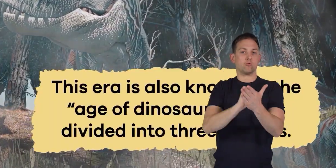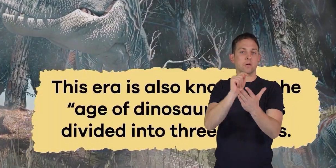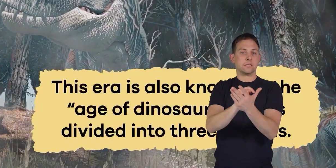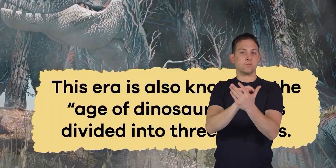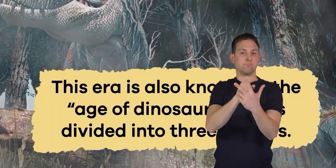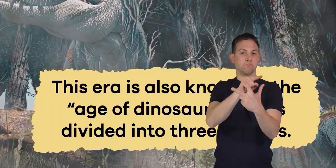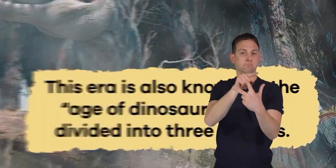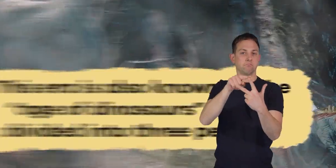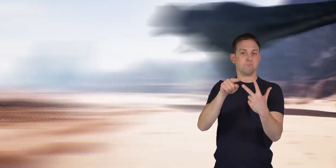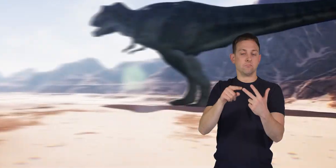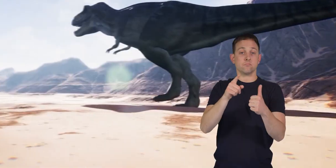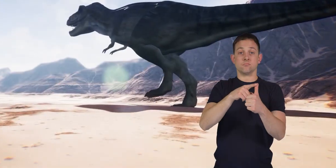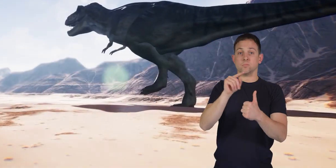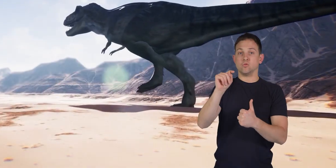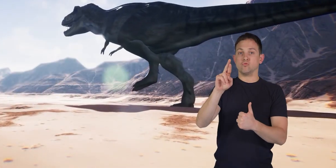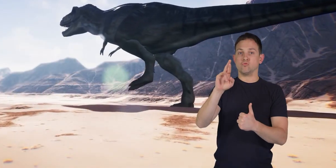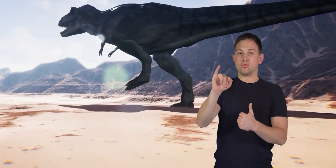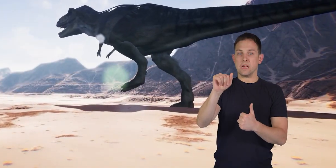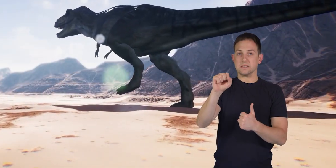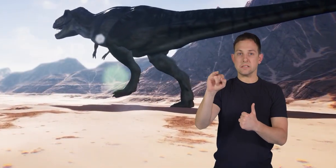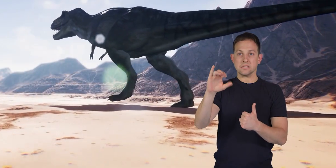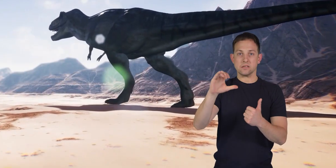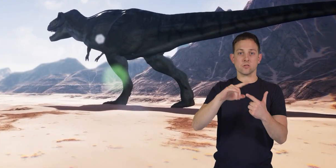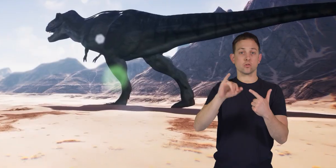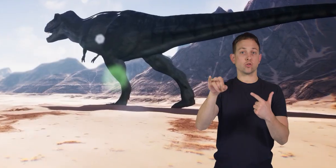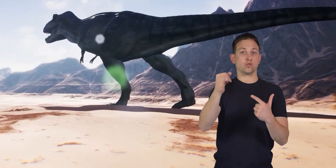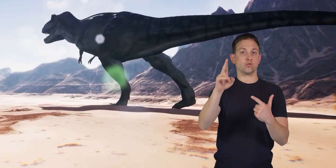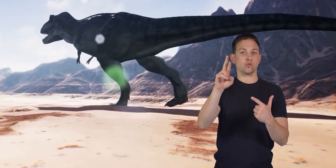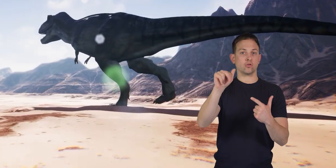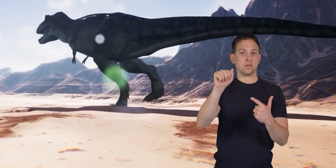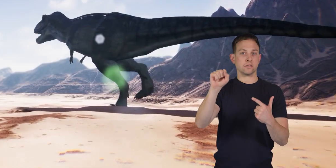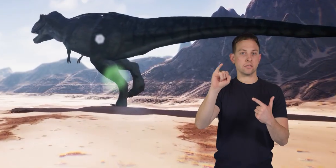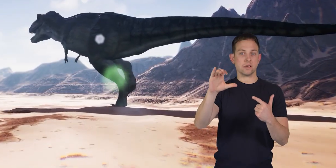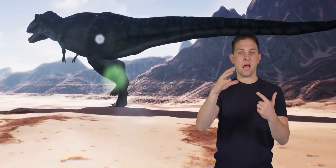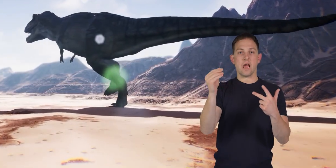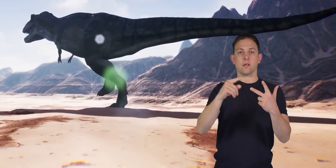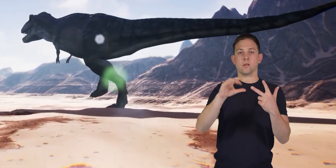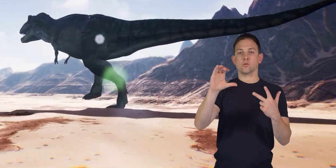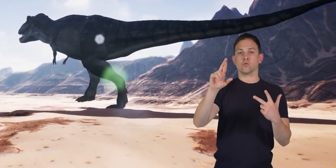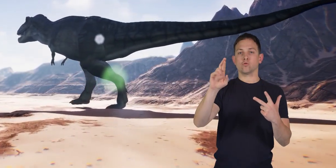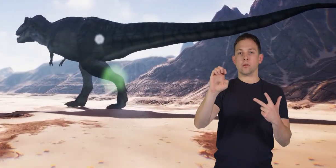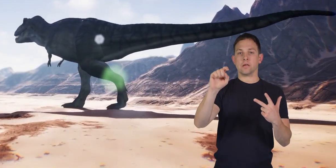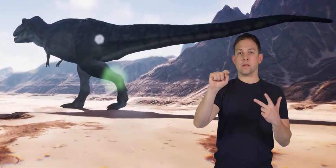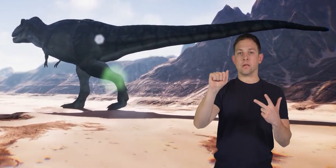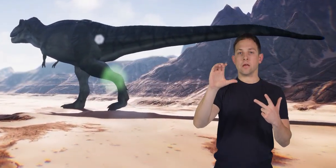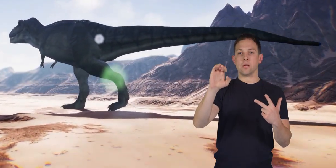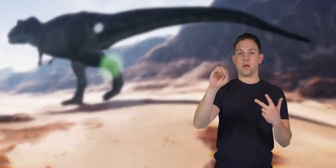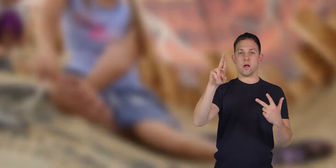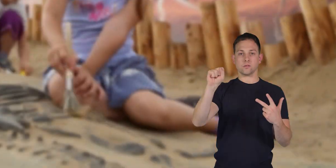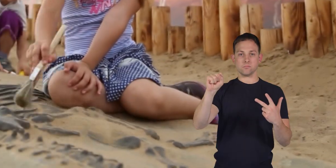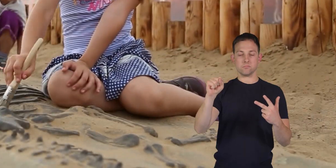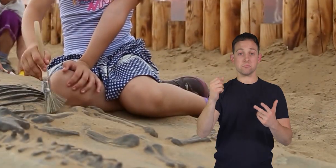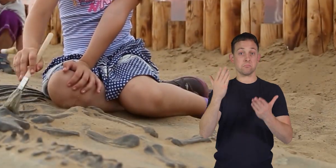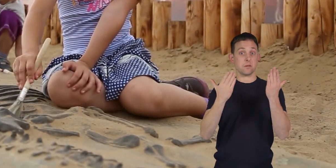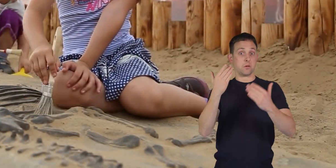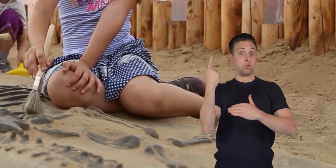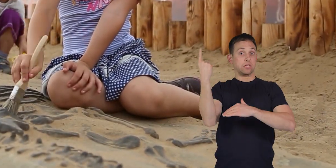periods, Triassic, Jurassic, and Cretaceous. Maybe one day,